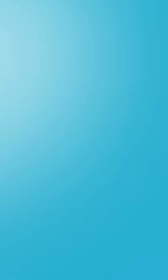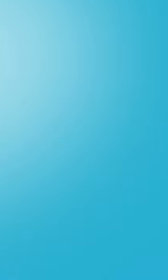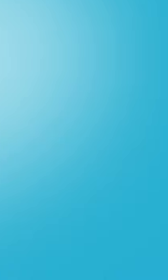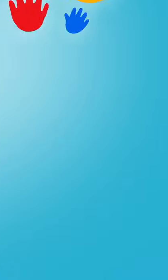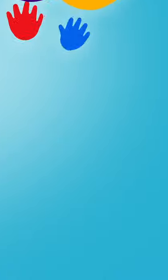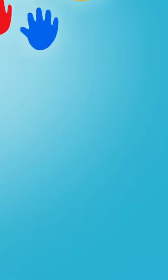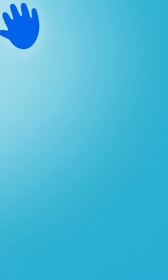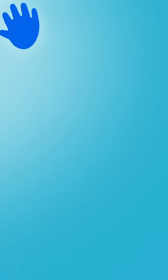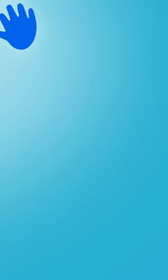Go!